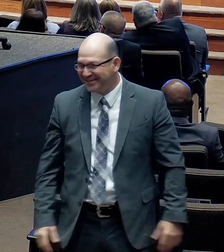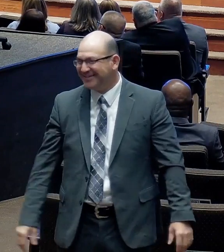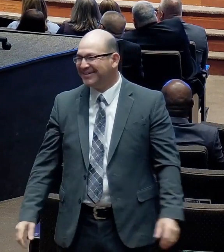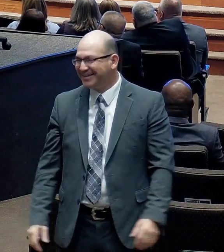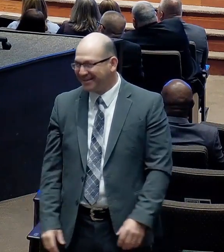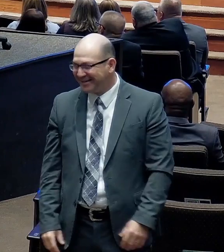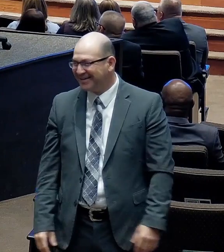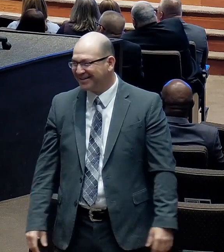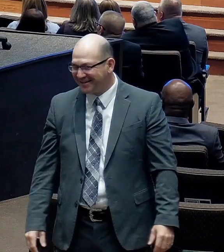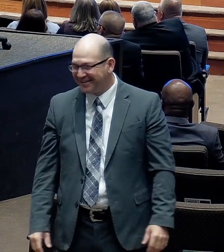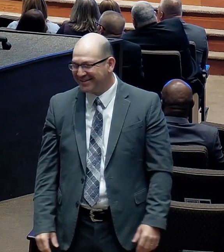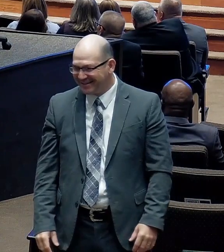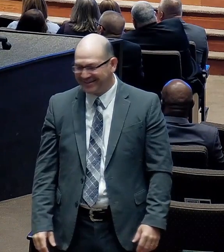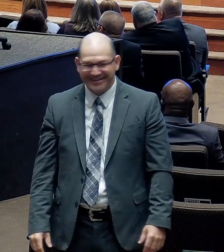Surprise, surprise!